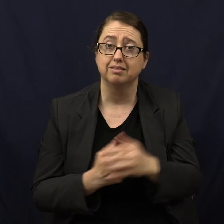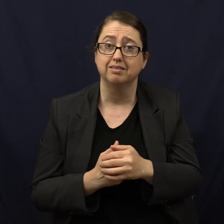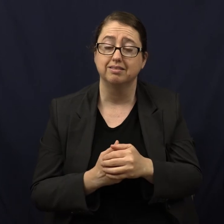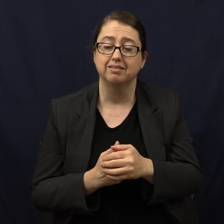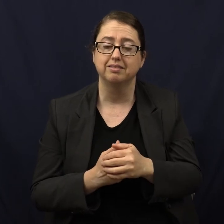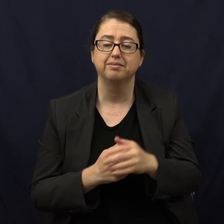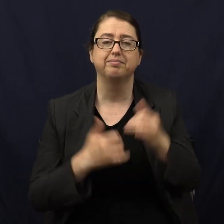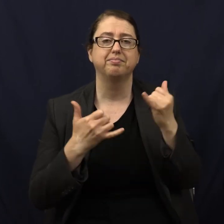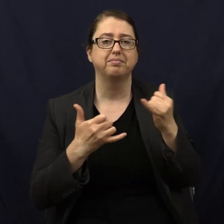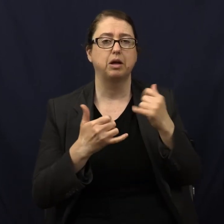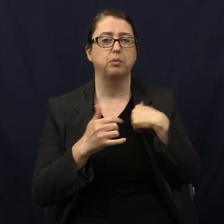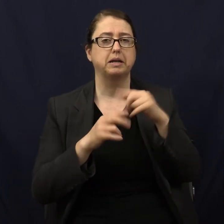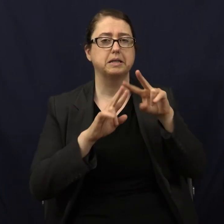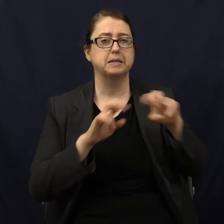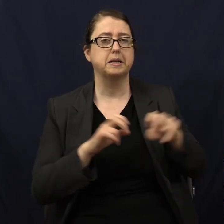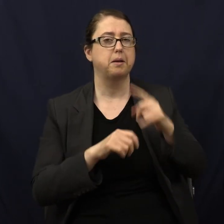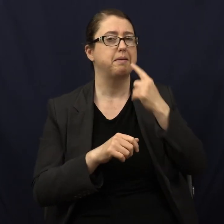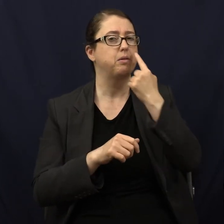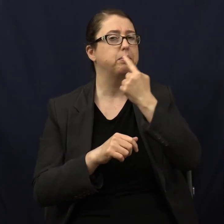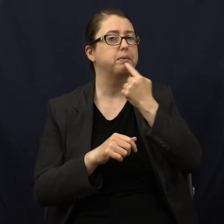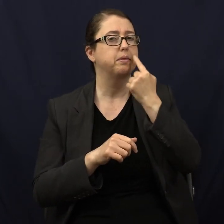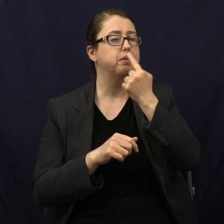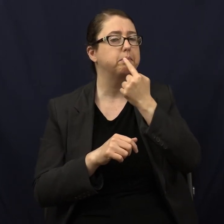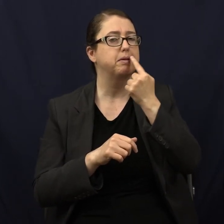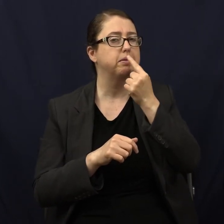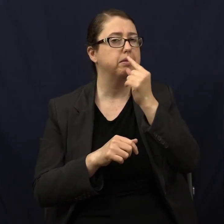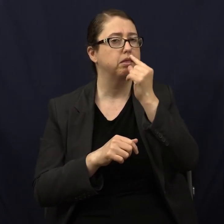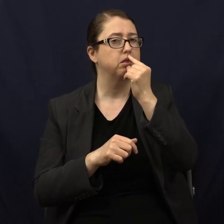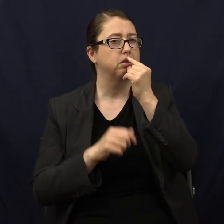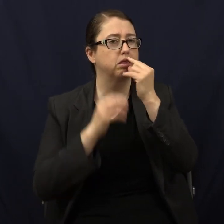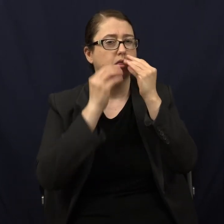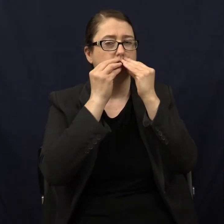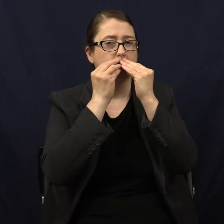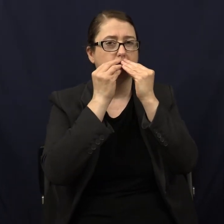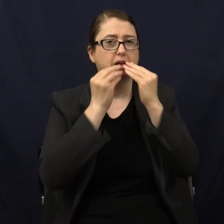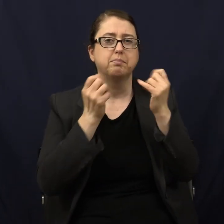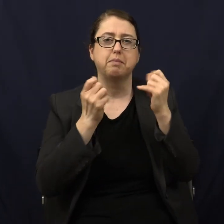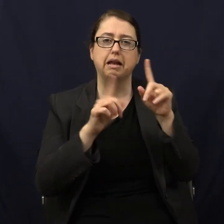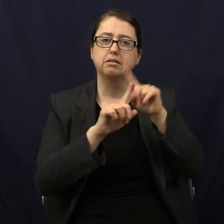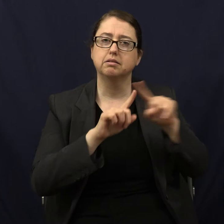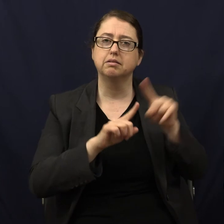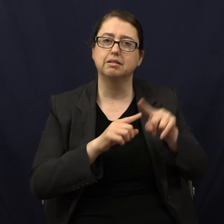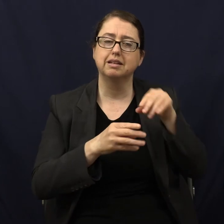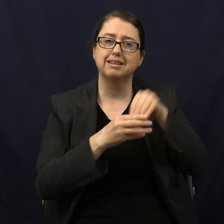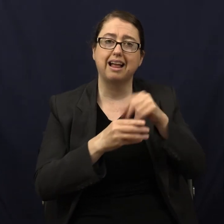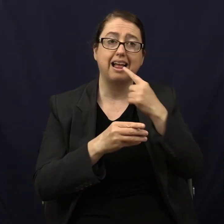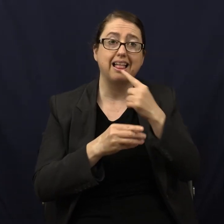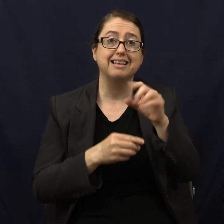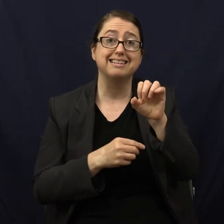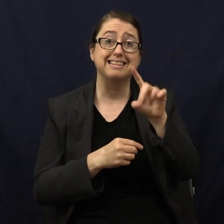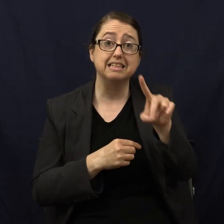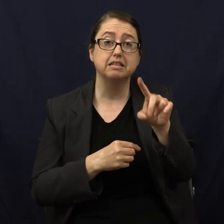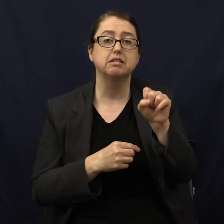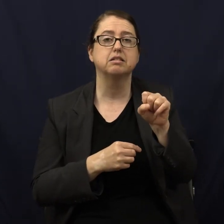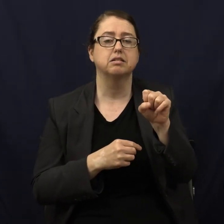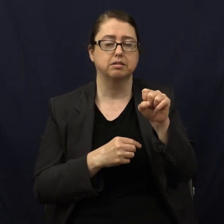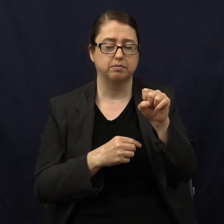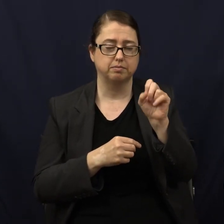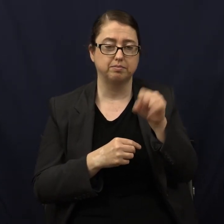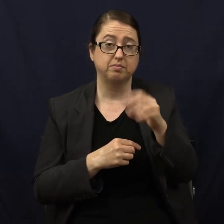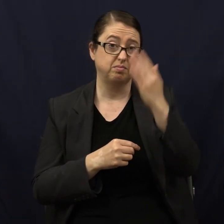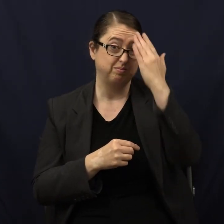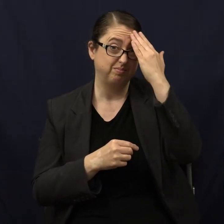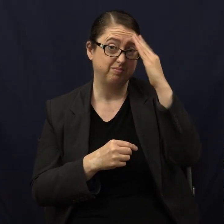So let's go to the mouth. When you come to the mouth, you've got all these millstones in your mouth. So you're designed for seeds. But did you know